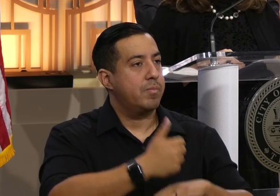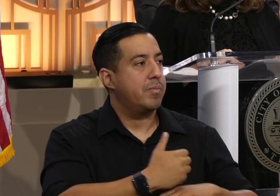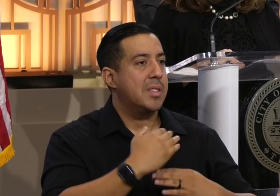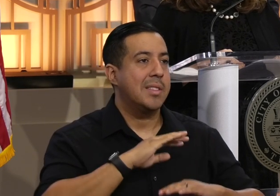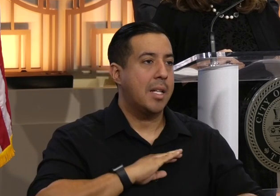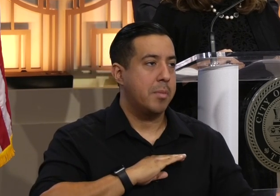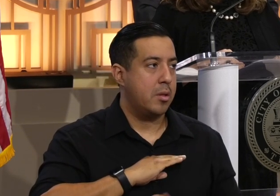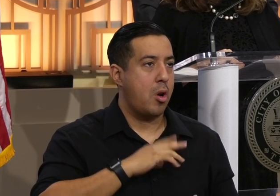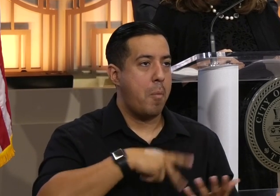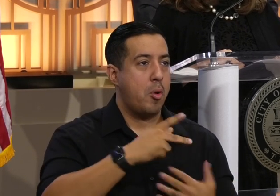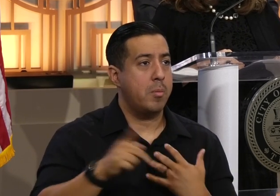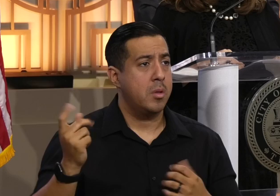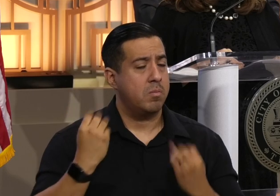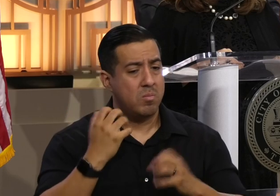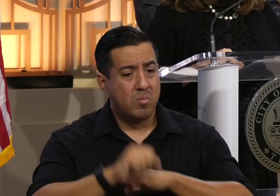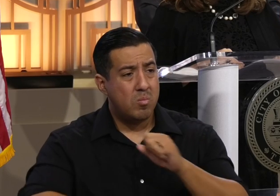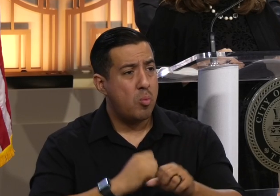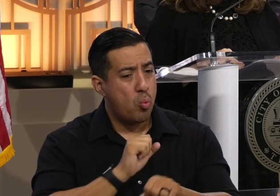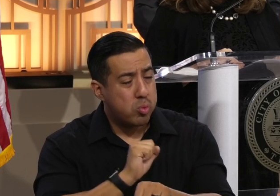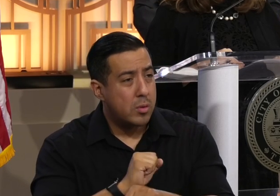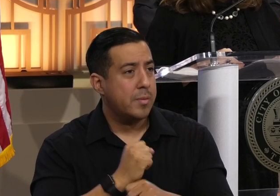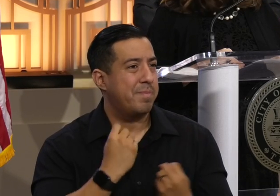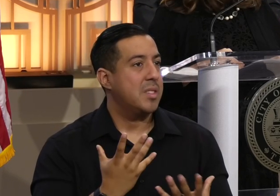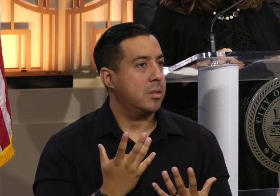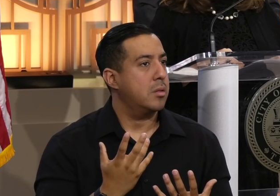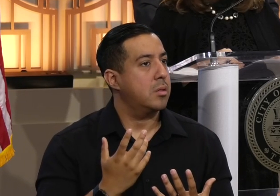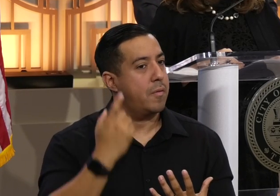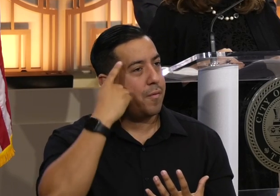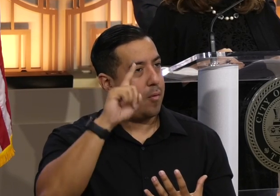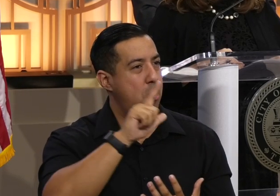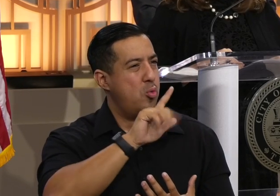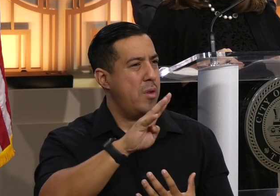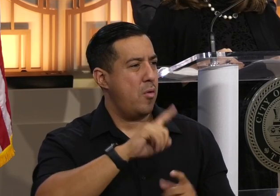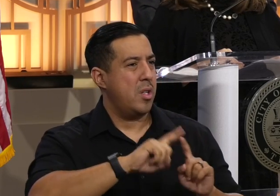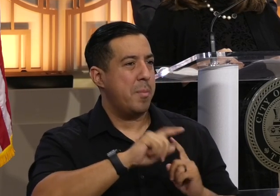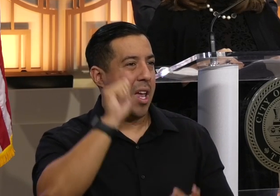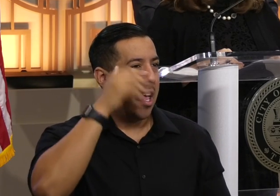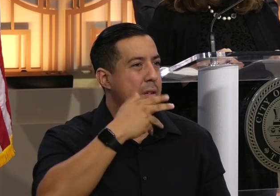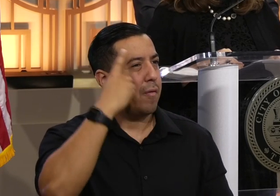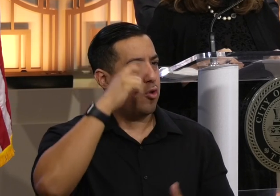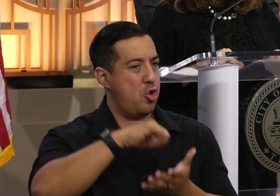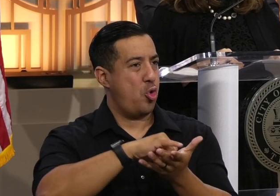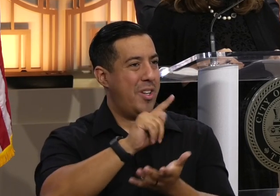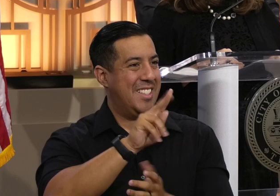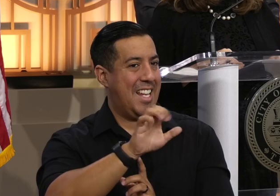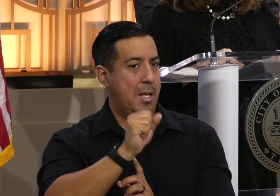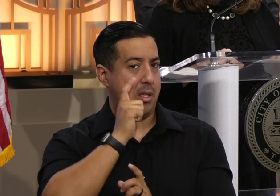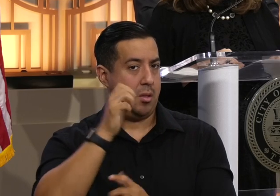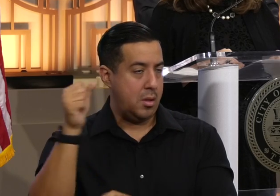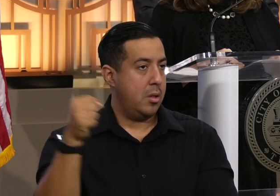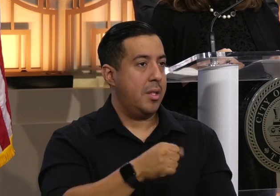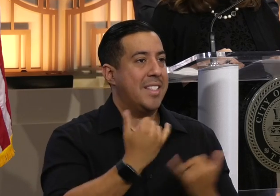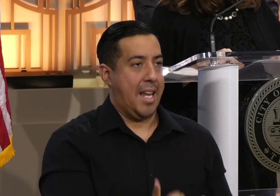a lot of work with the 24 Afghan families who were evacuated by the New York Times and who are now served by Catholic Charities.